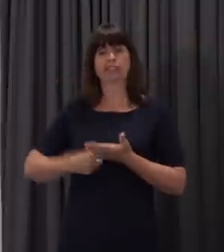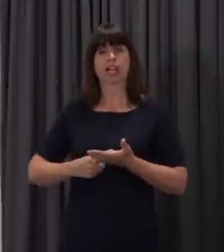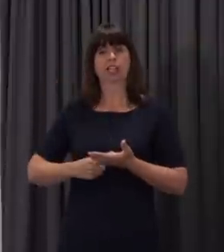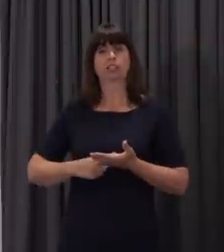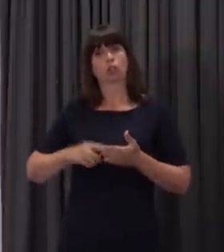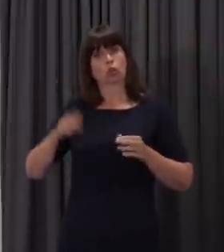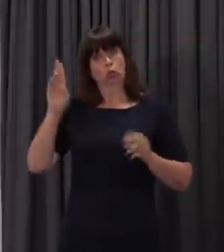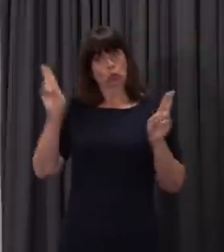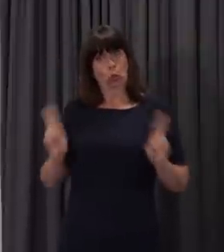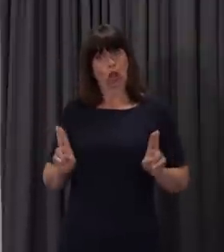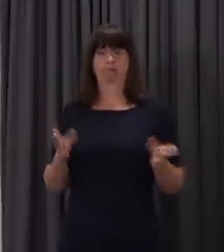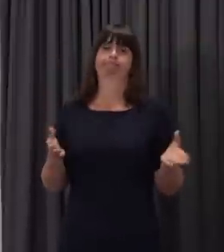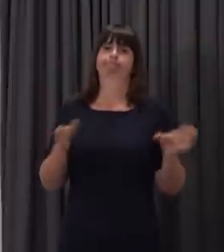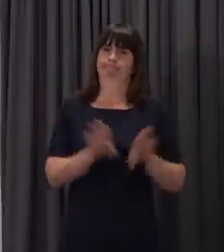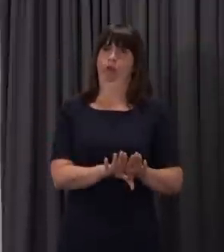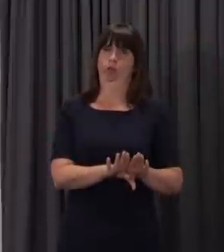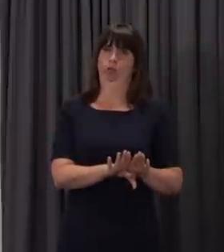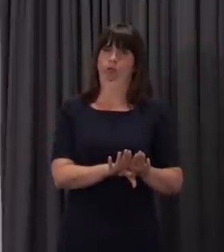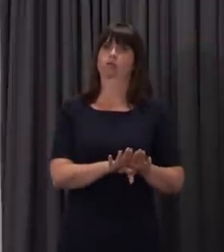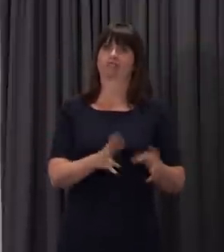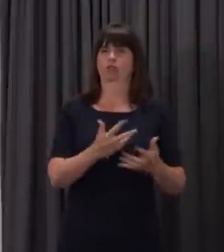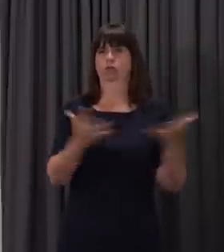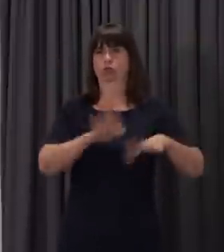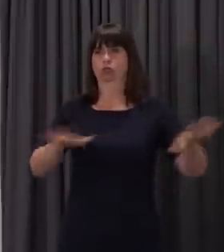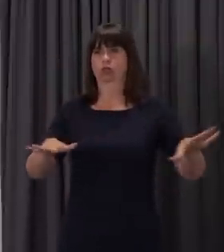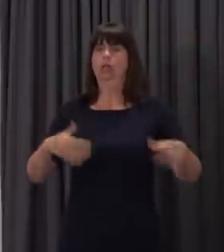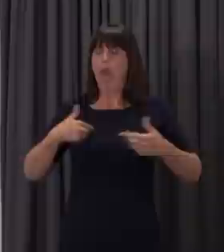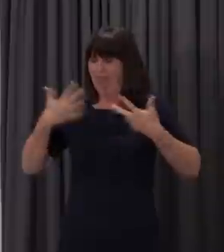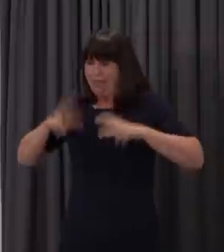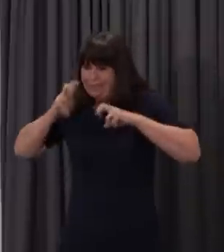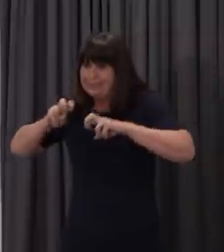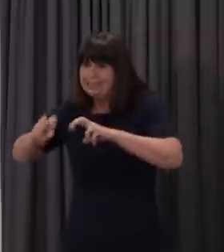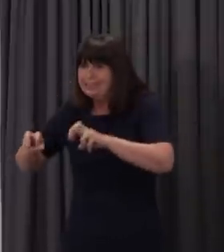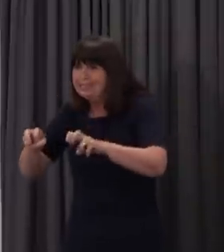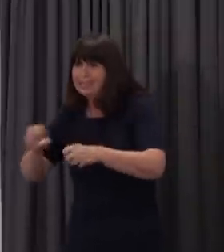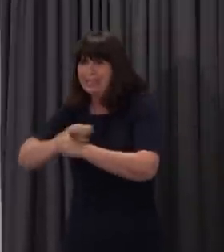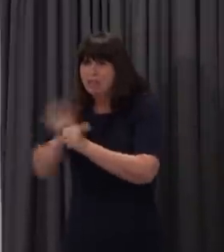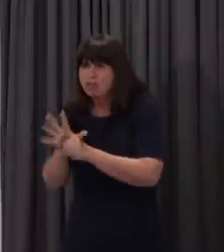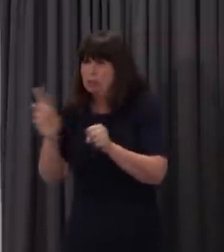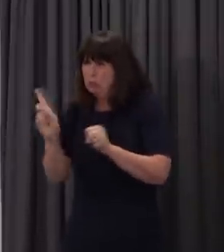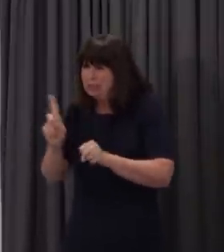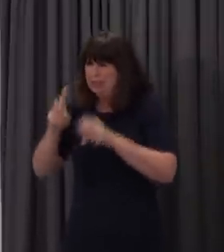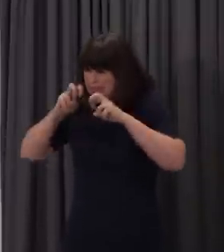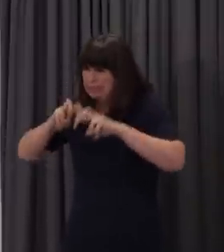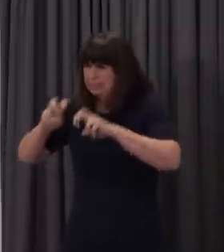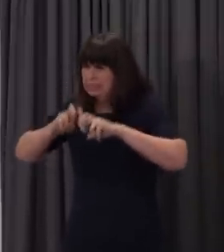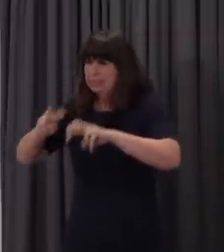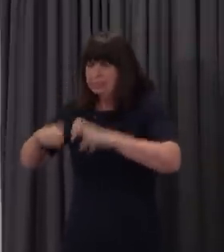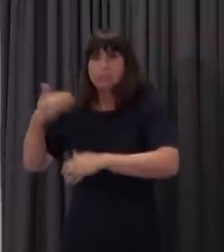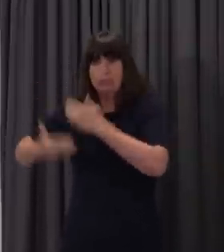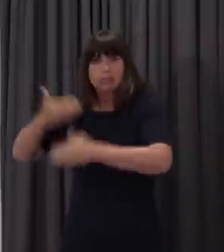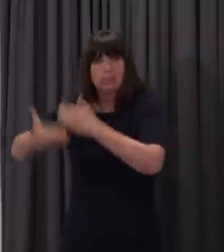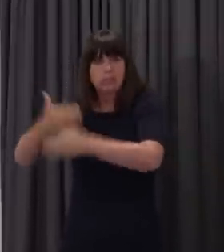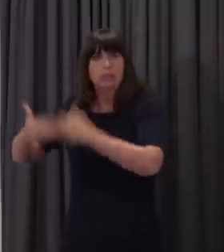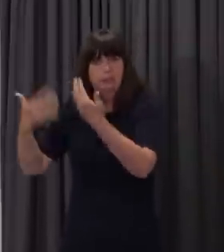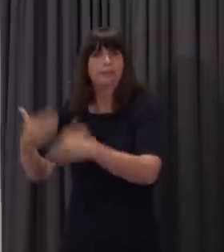provision, our understanding of the virus and its longer-term impacts has continued to develop. We